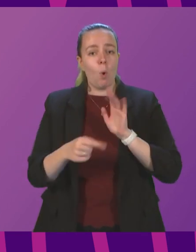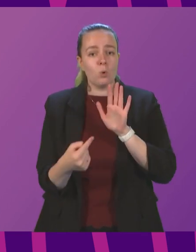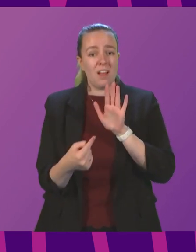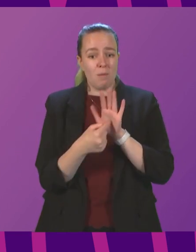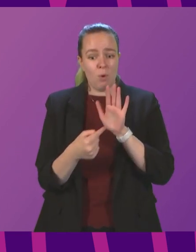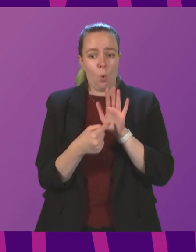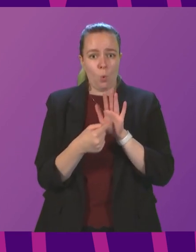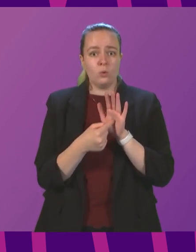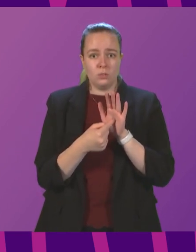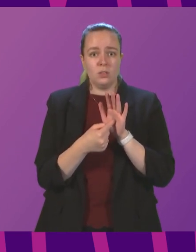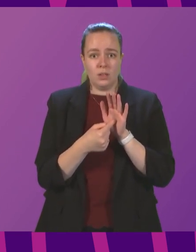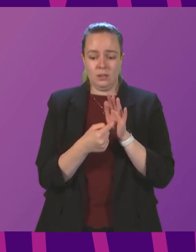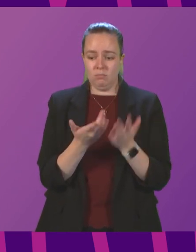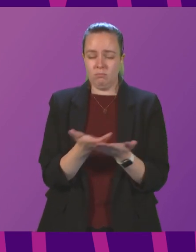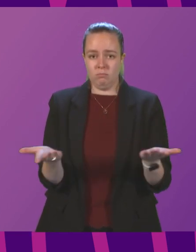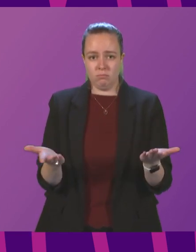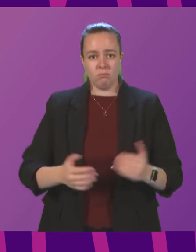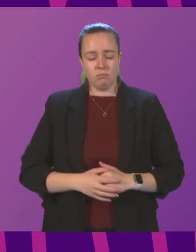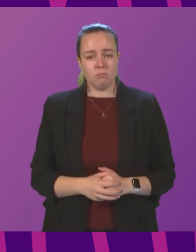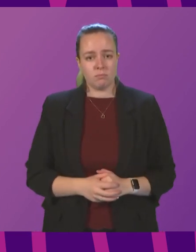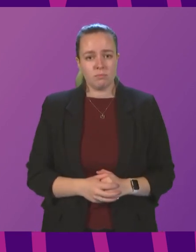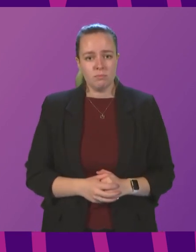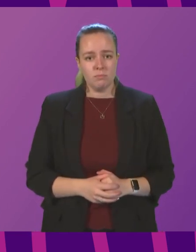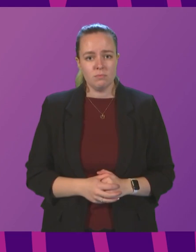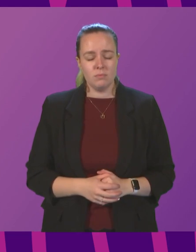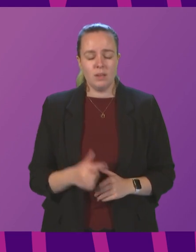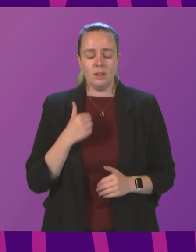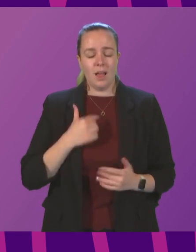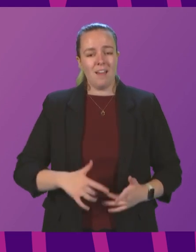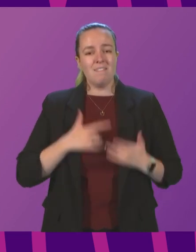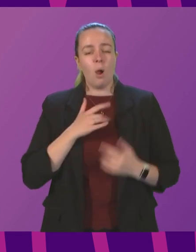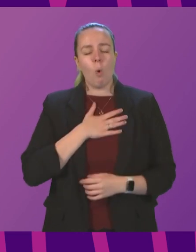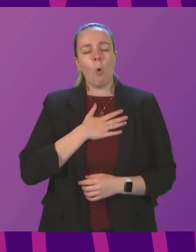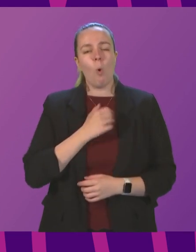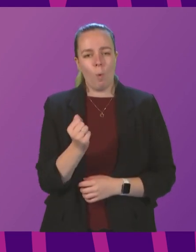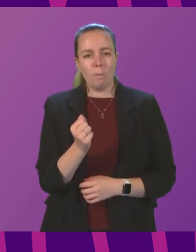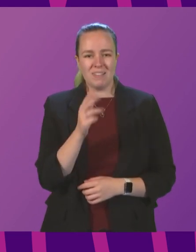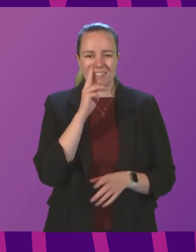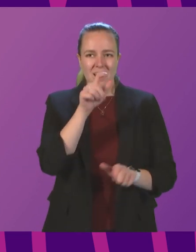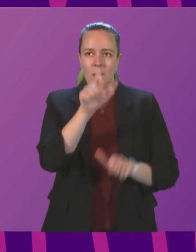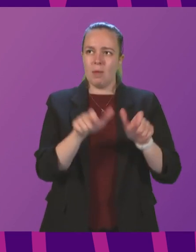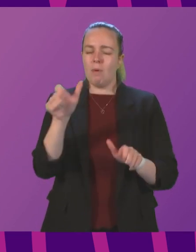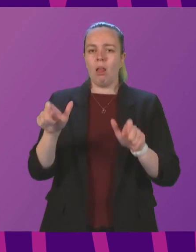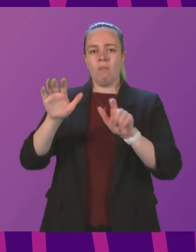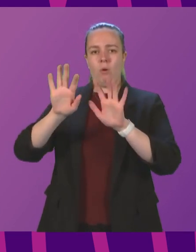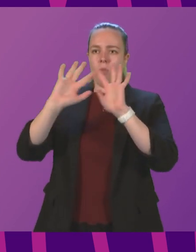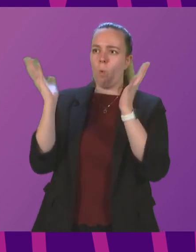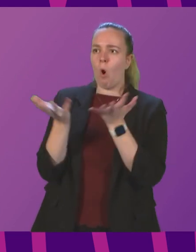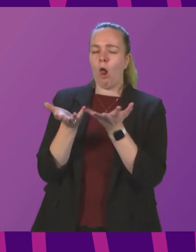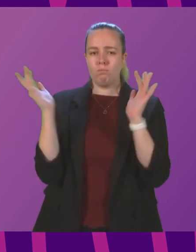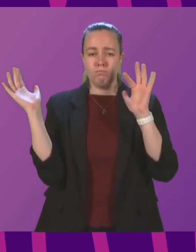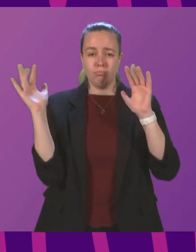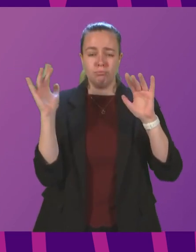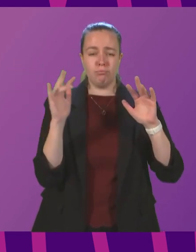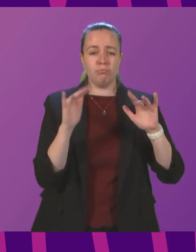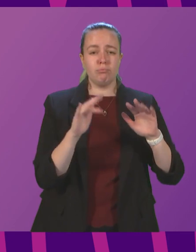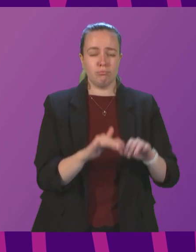decisions are being made in this battle. It fills me with hope to see people from across the world overcoming the